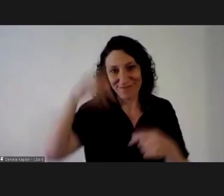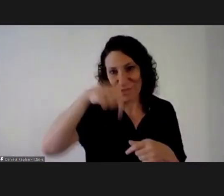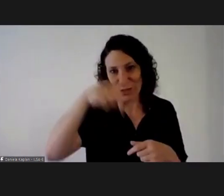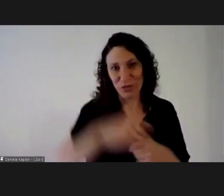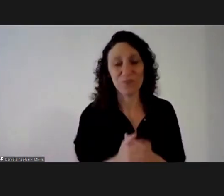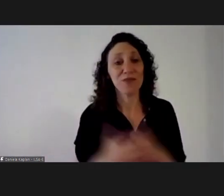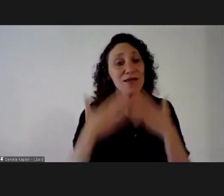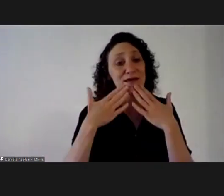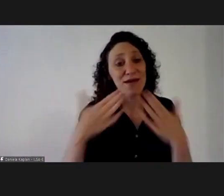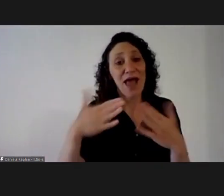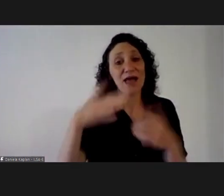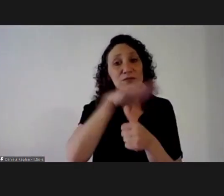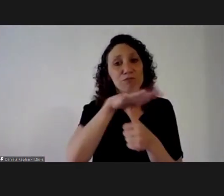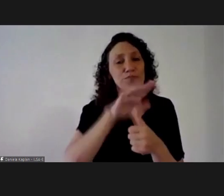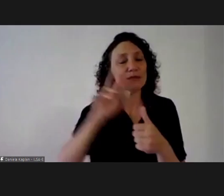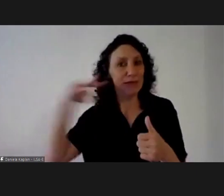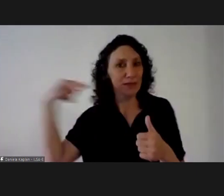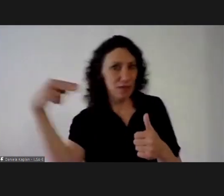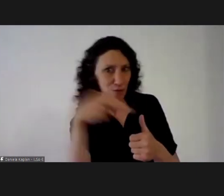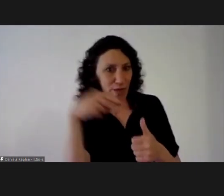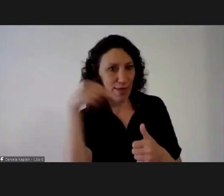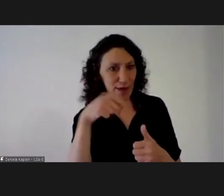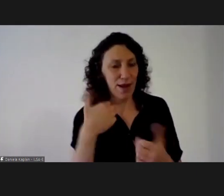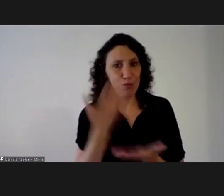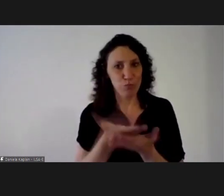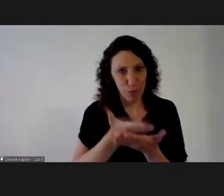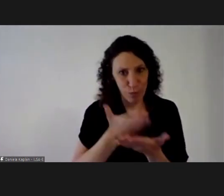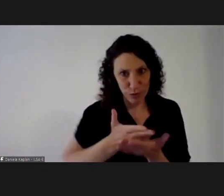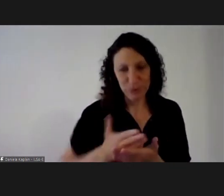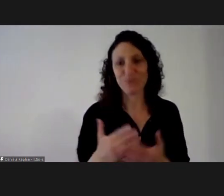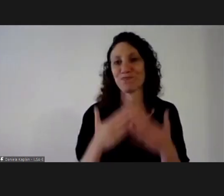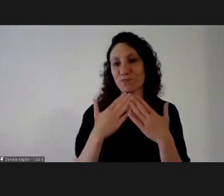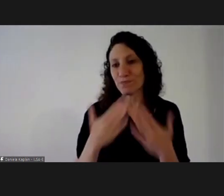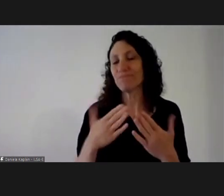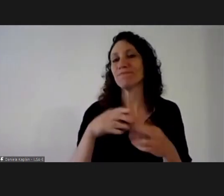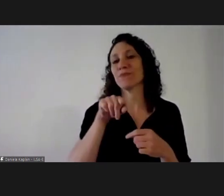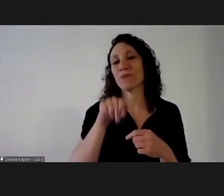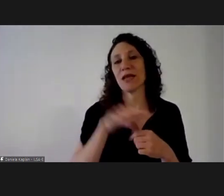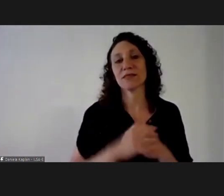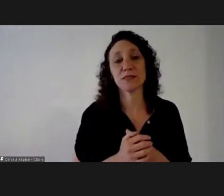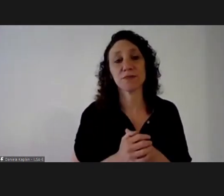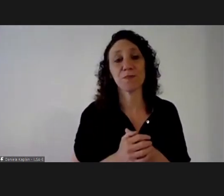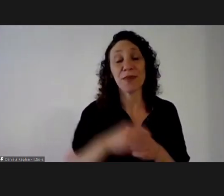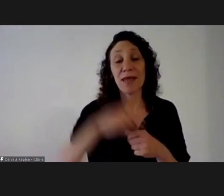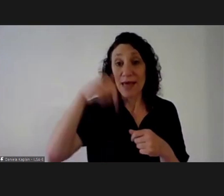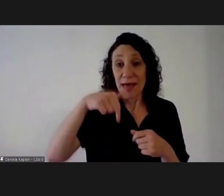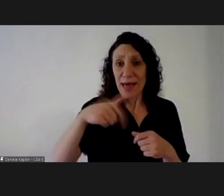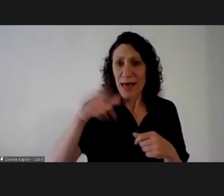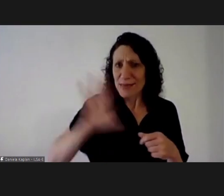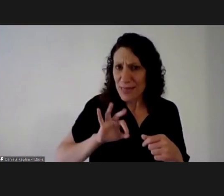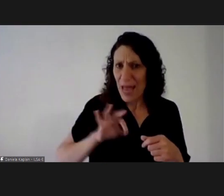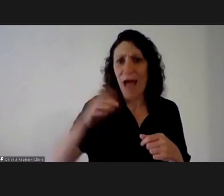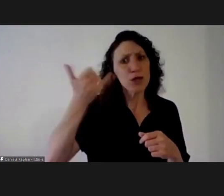different terrorists of argentina thank you for um thank you for proposing this from the gender